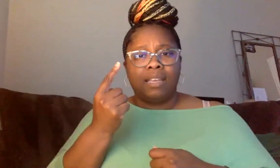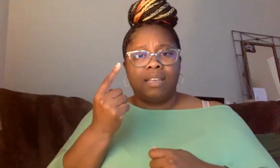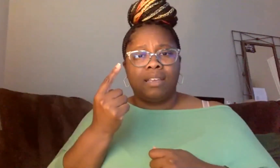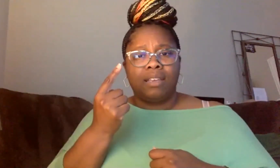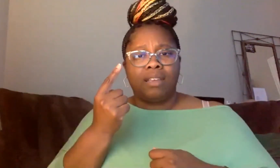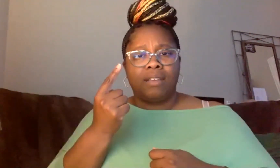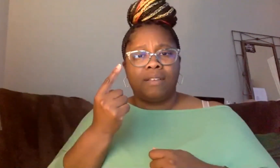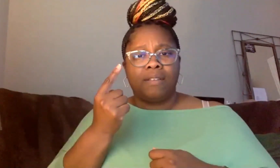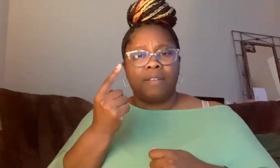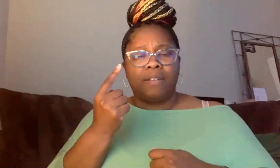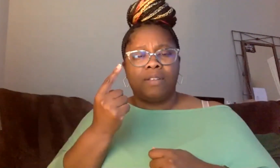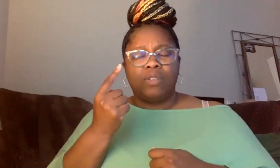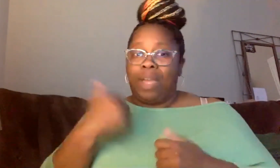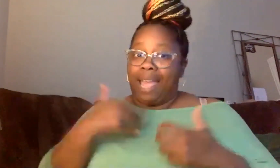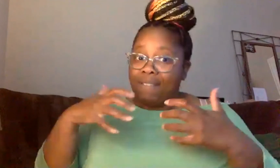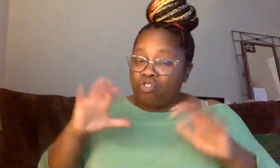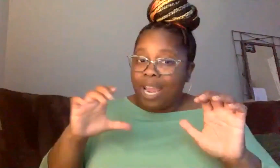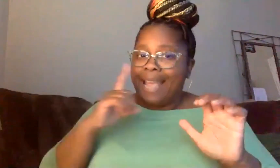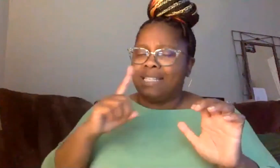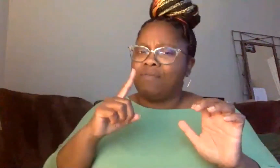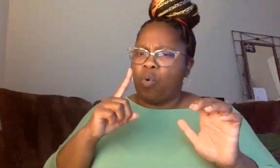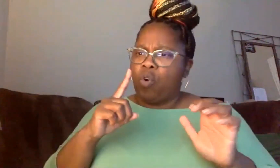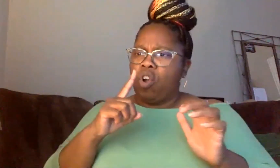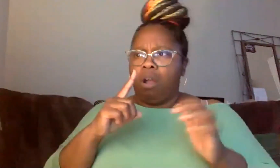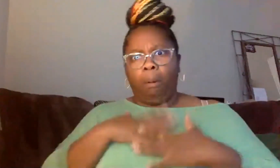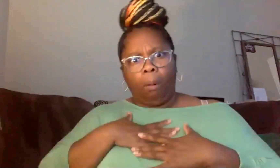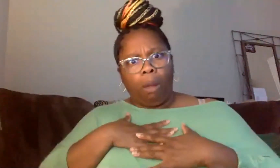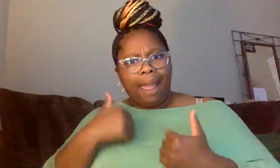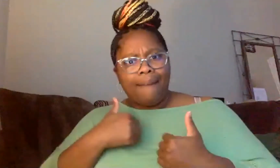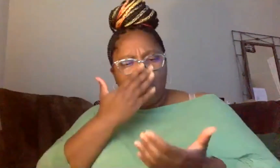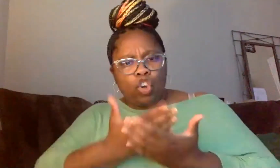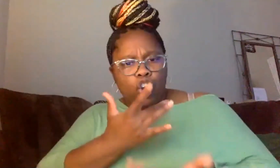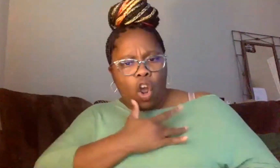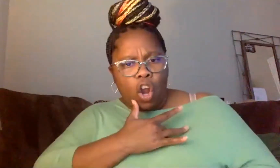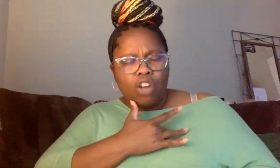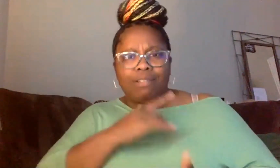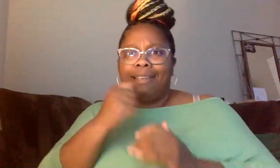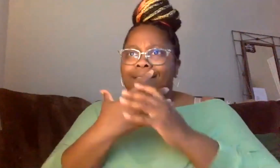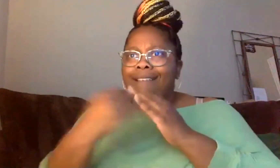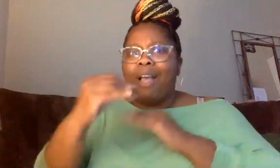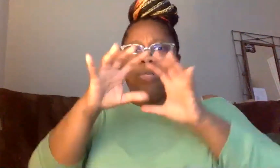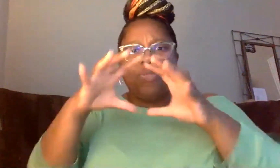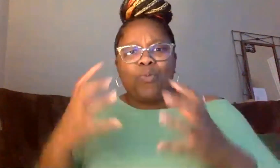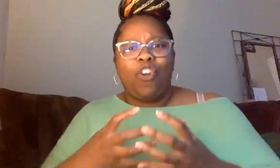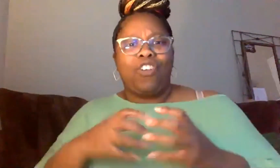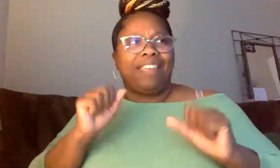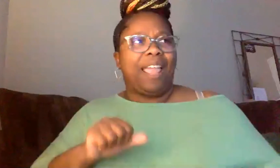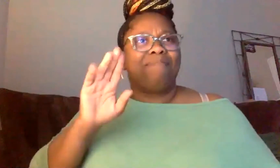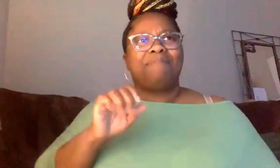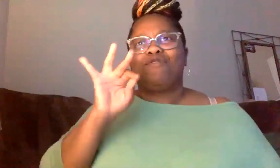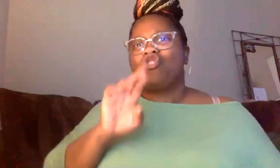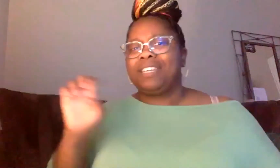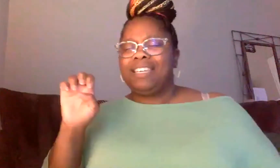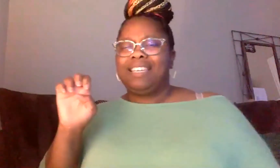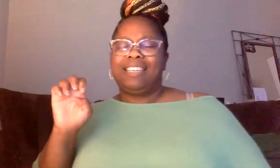a, with a chance to actually have a kind heart, with a chance to actually go into the world and actually know that they can be free and that they can